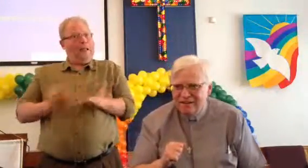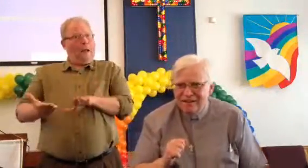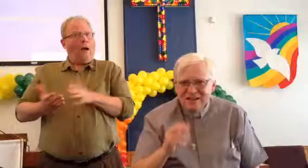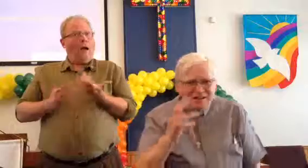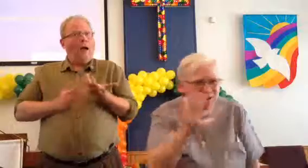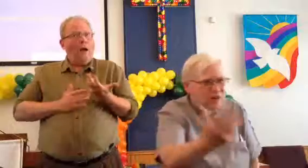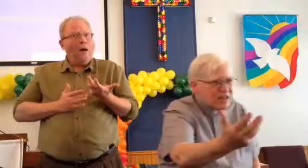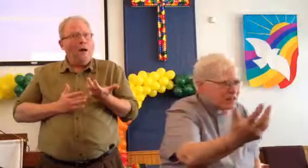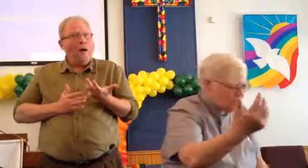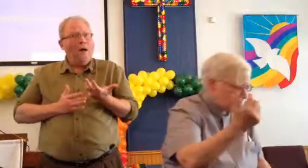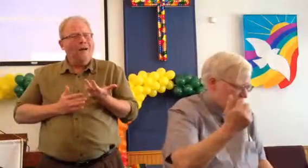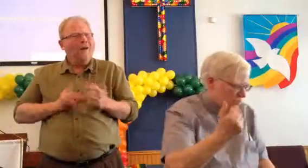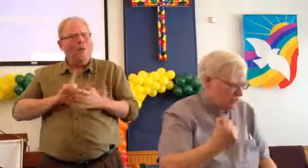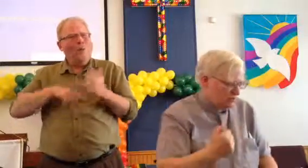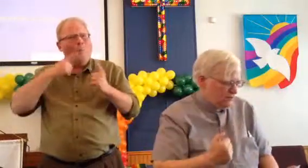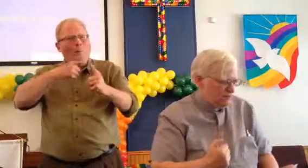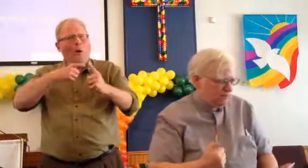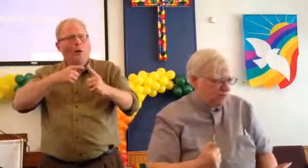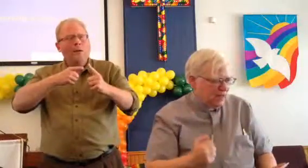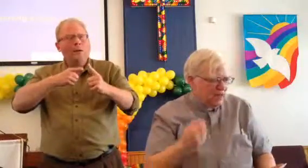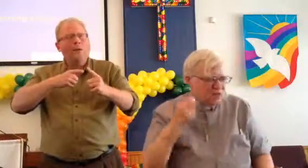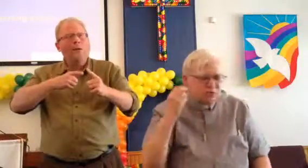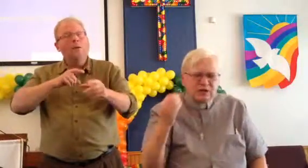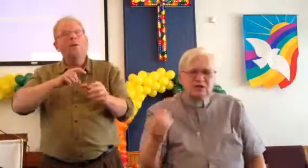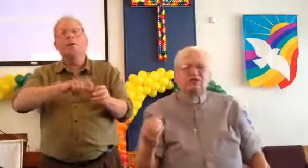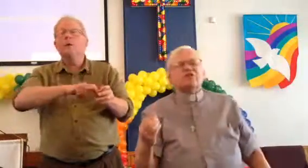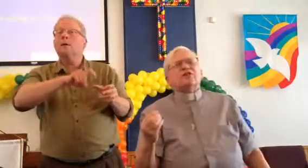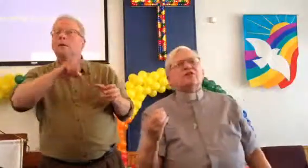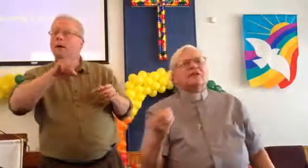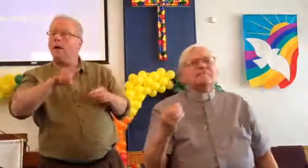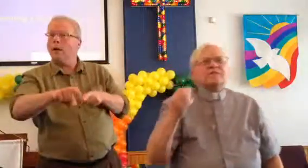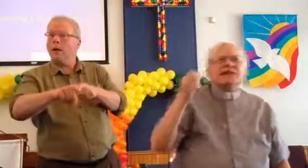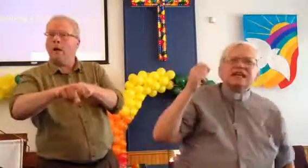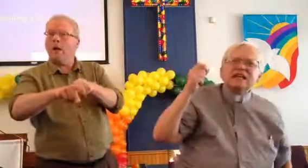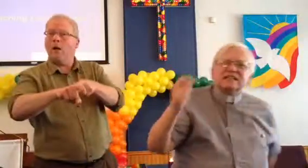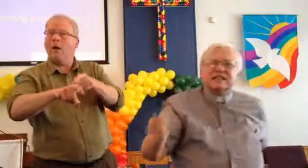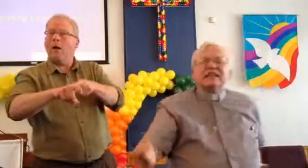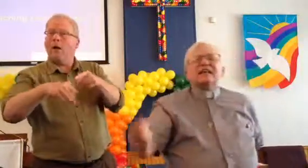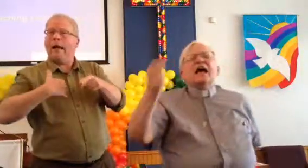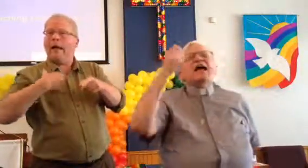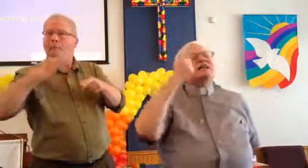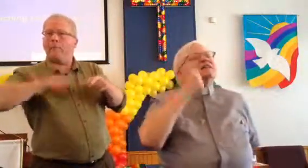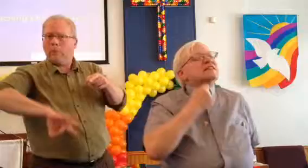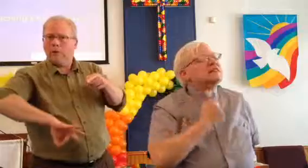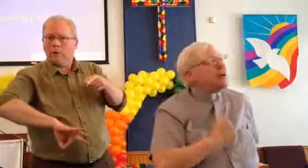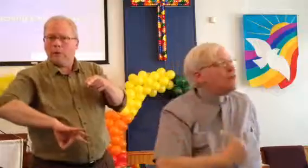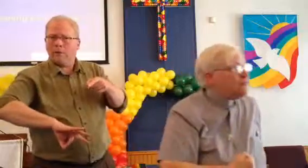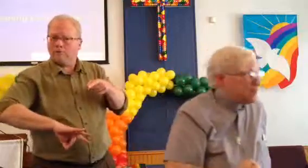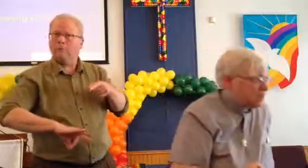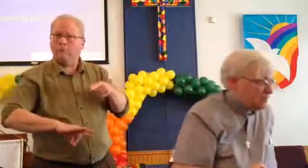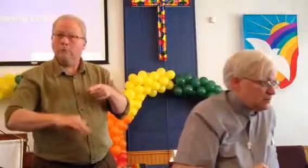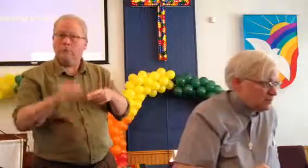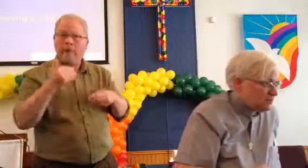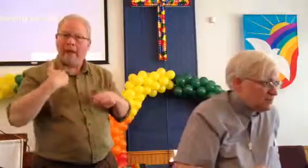There is a return. The return is in self-acceptance.